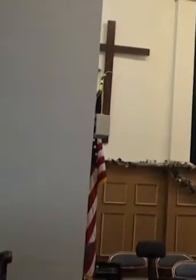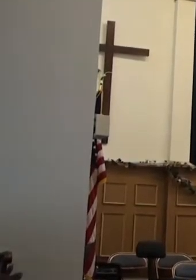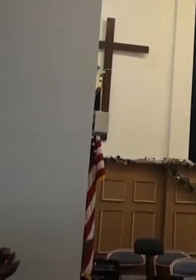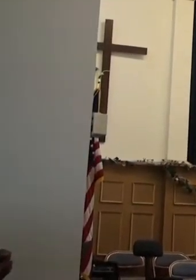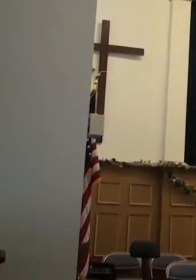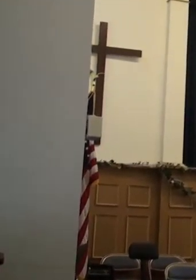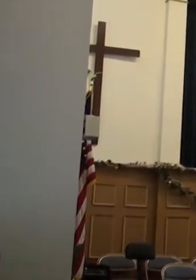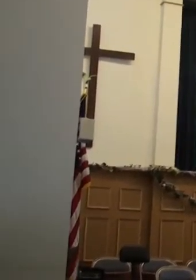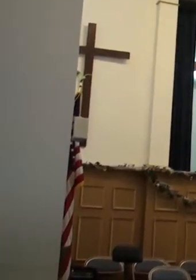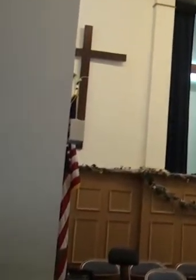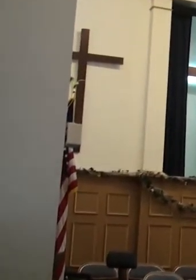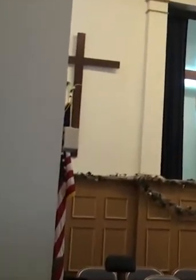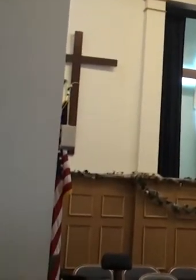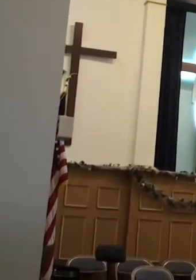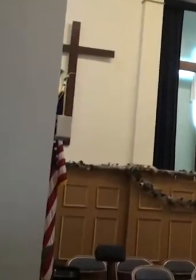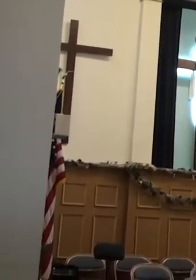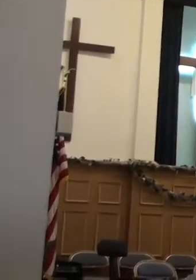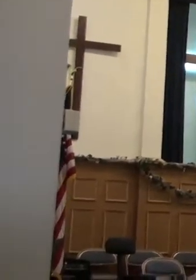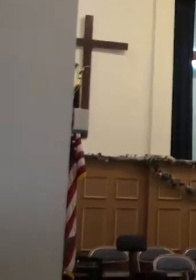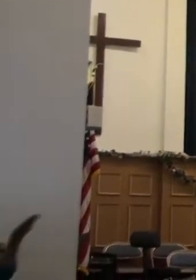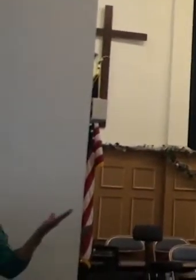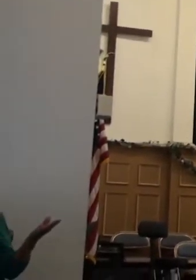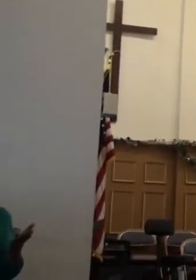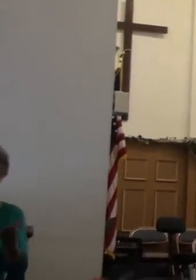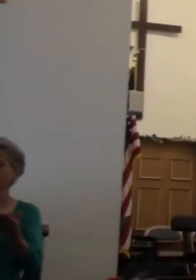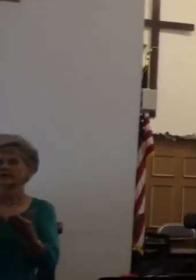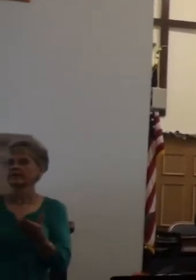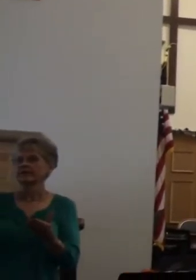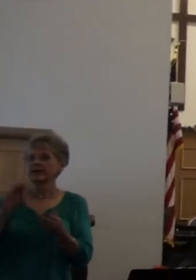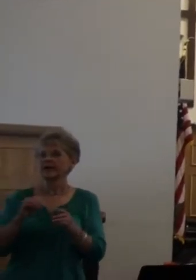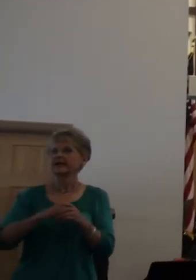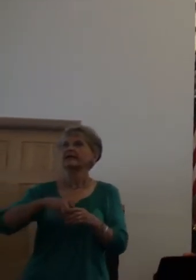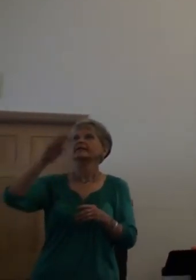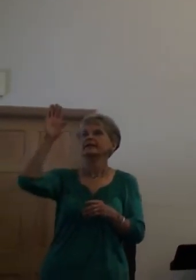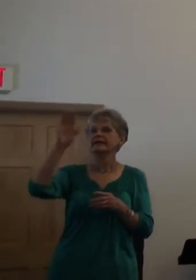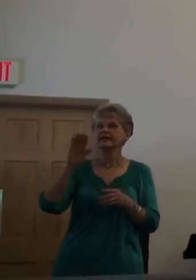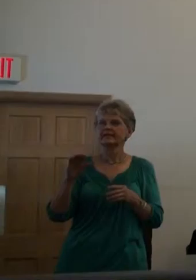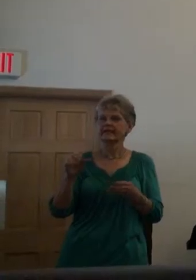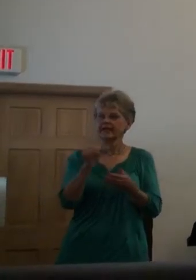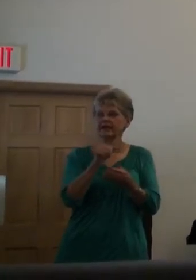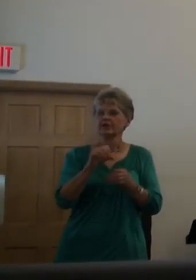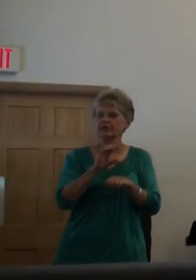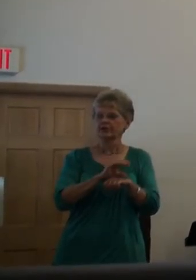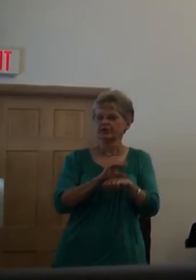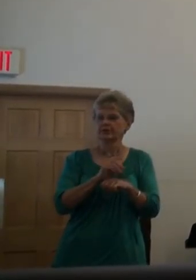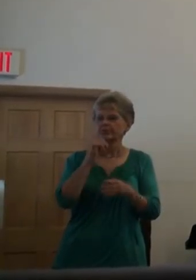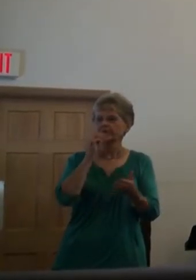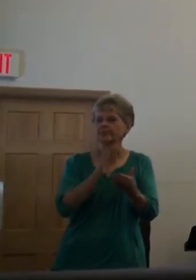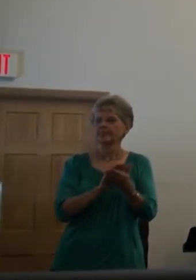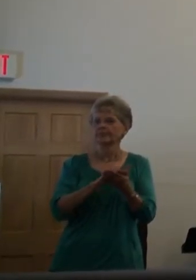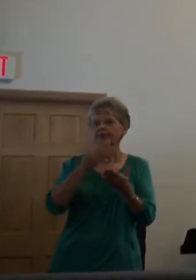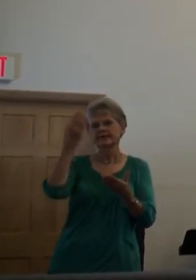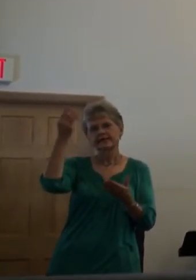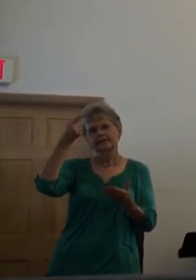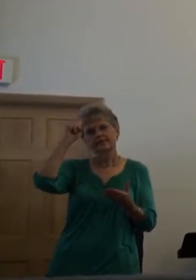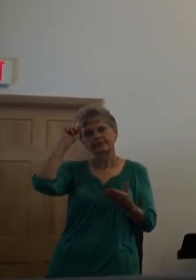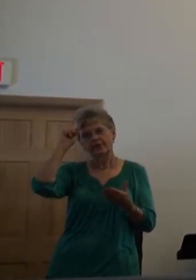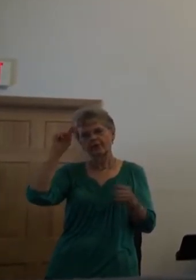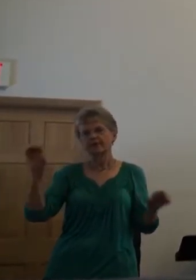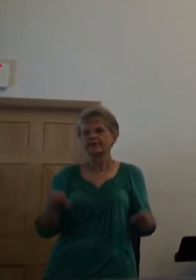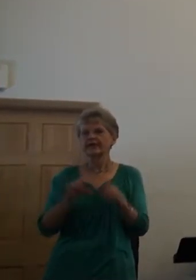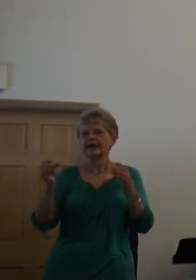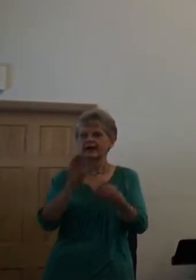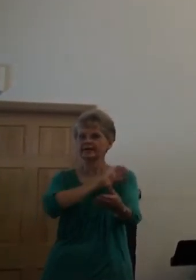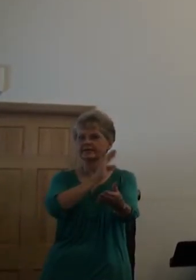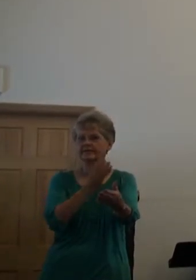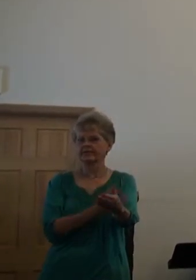Praise the Lord. Praise God in his sanctuary. Praise him in his mighty heavens. Praise him for the acts of power. Praise him for